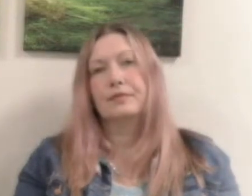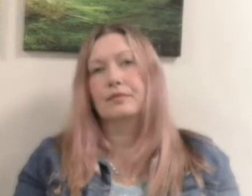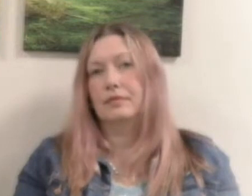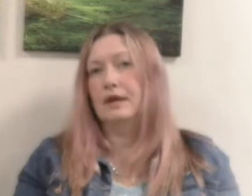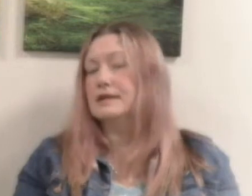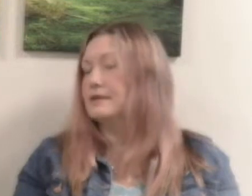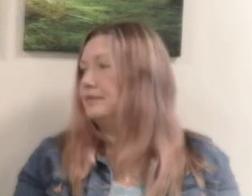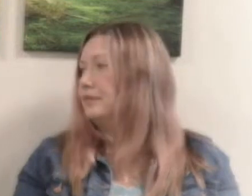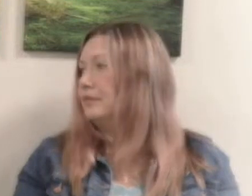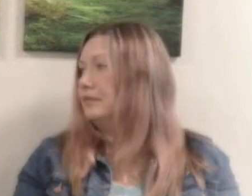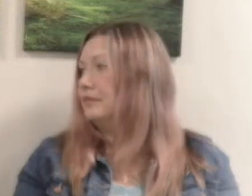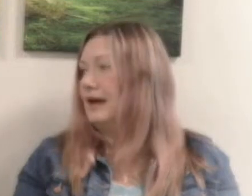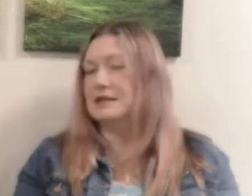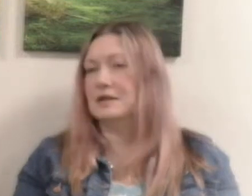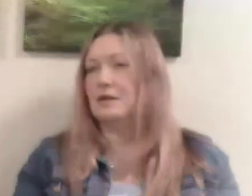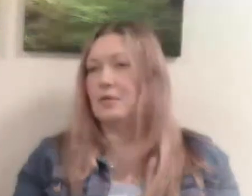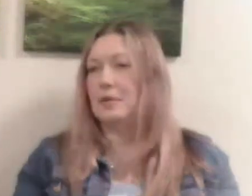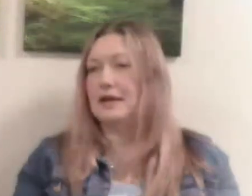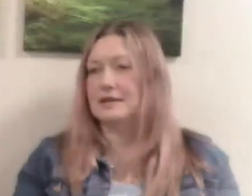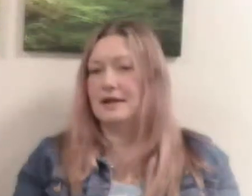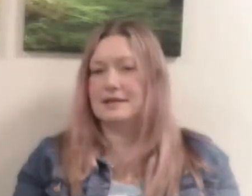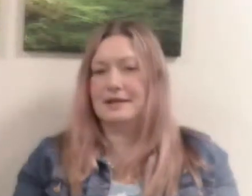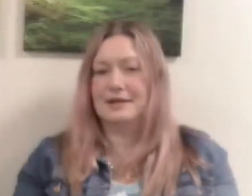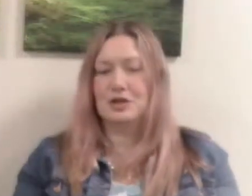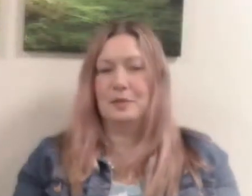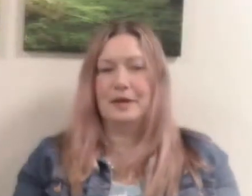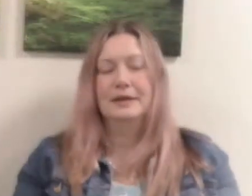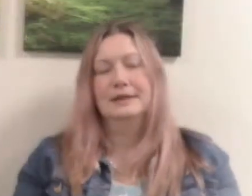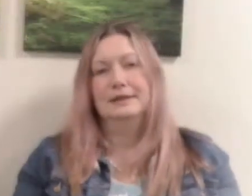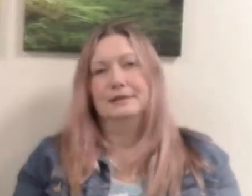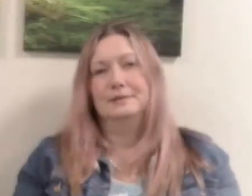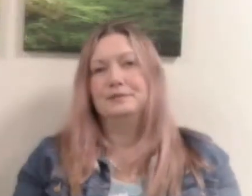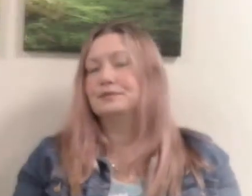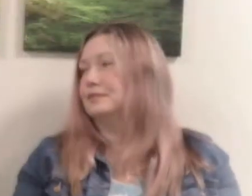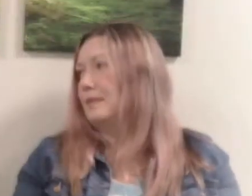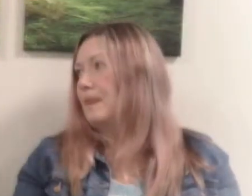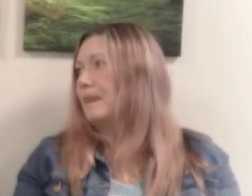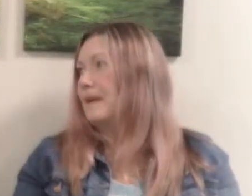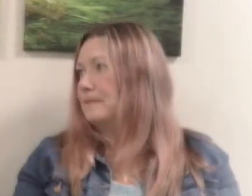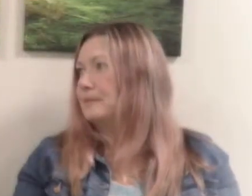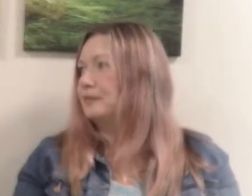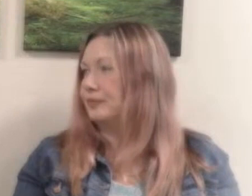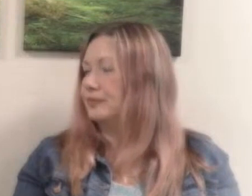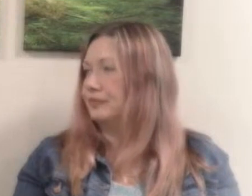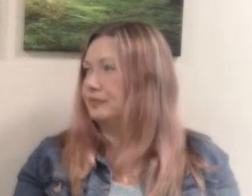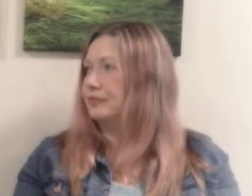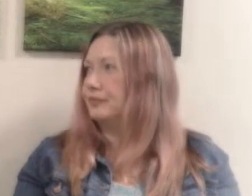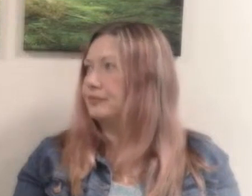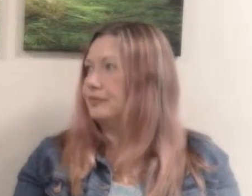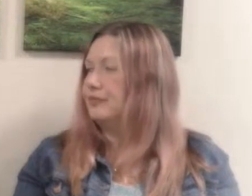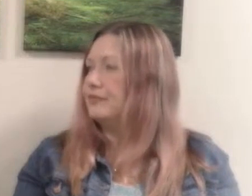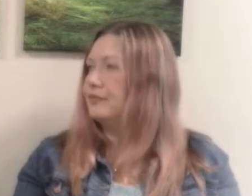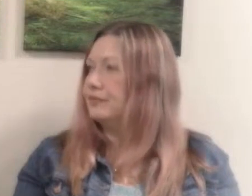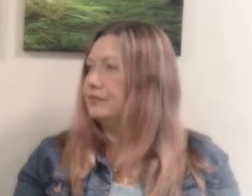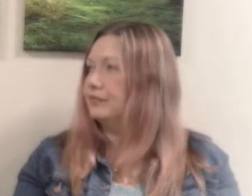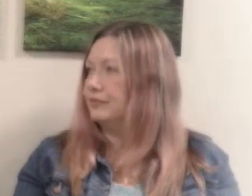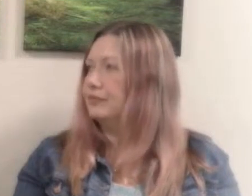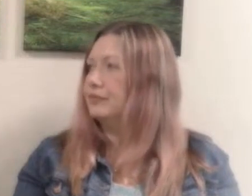is yes yes it probably is yes and it might be it might be different sins with different horses for courses and different sins with different